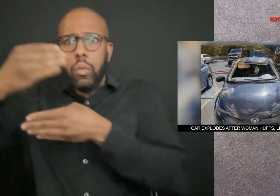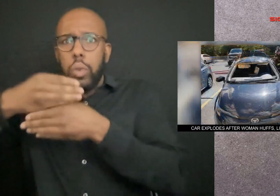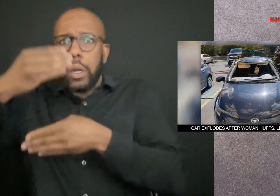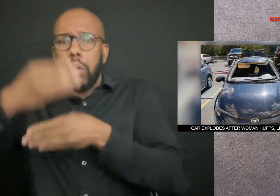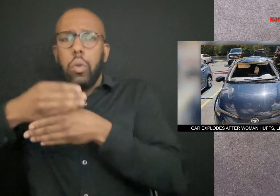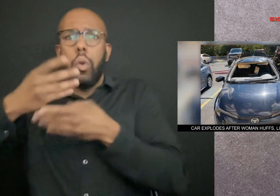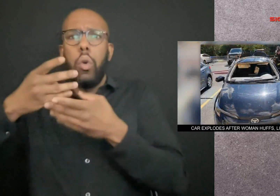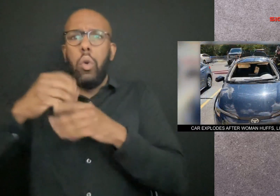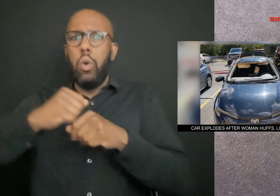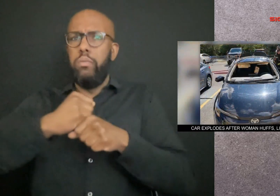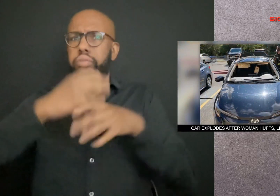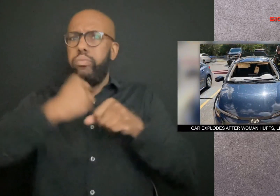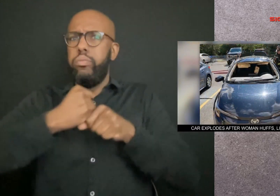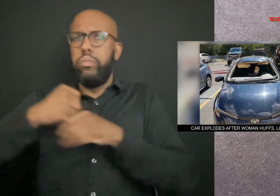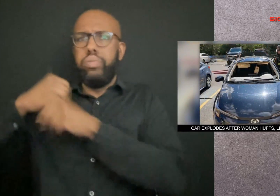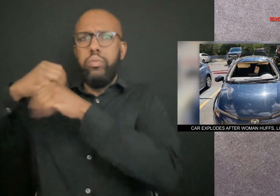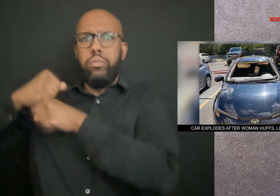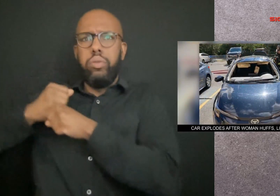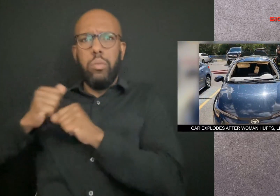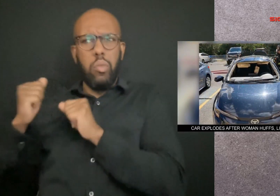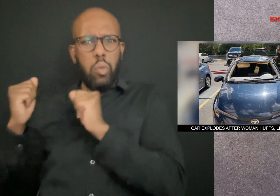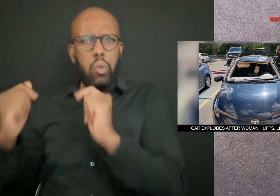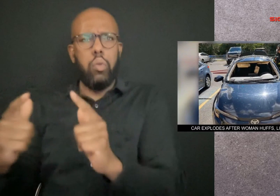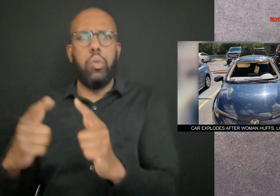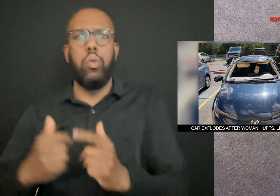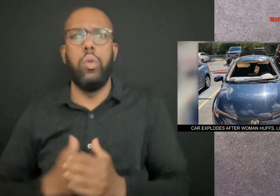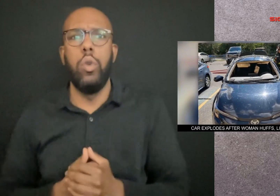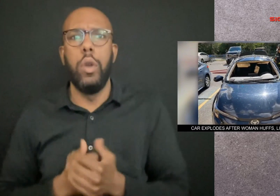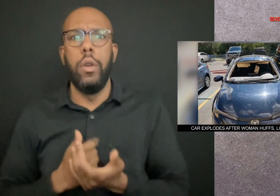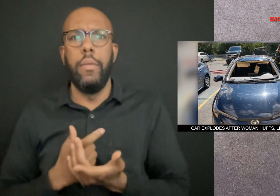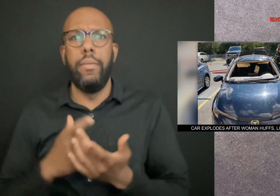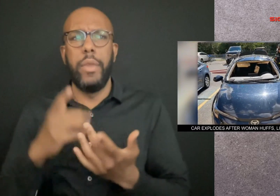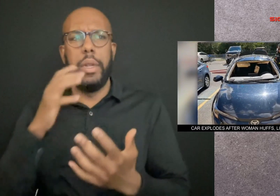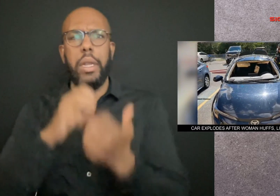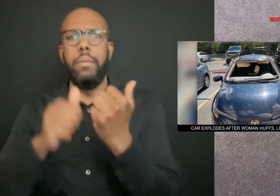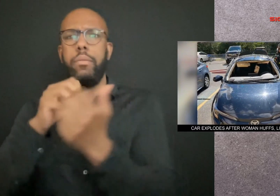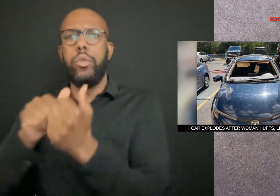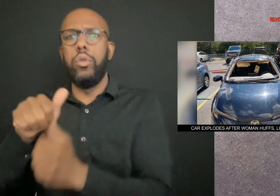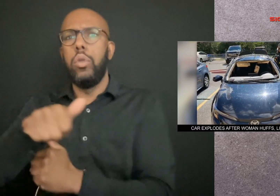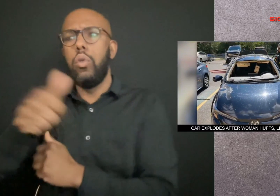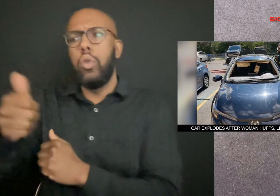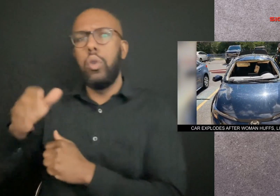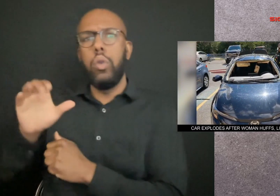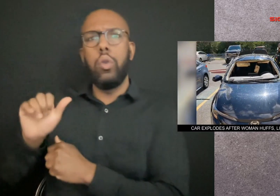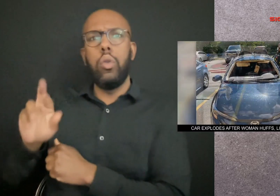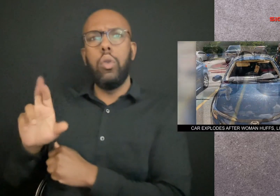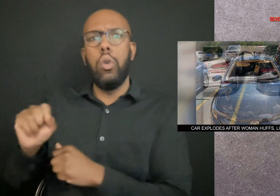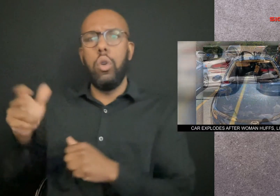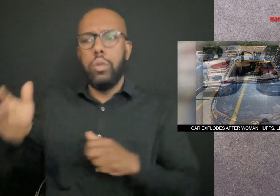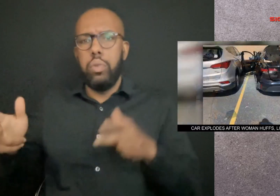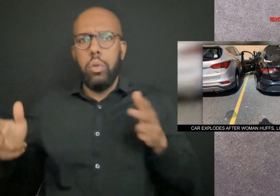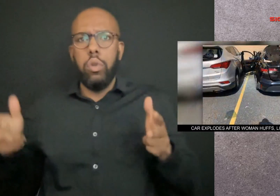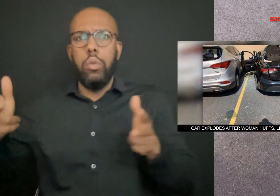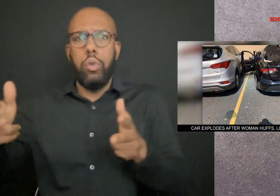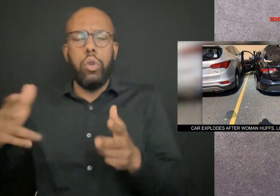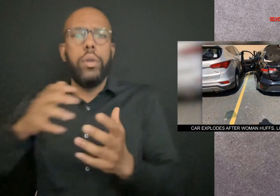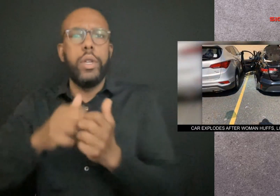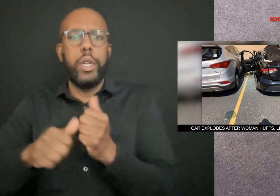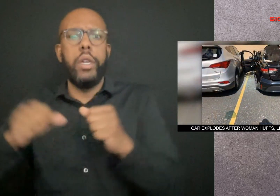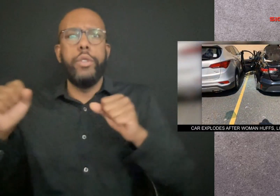the car had all of its glass blown out. The explosion also damaged nearby cars. As for the